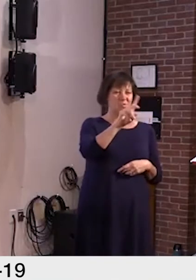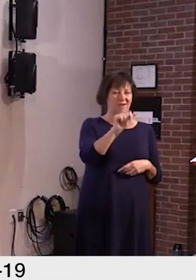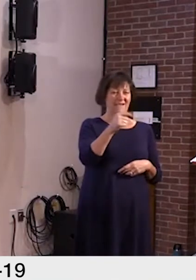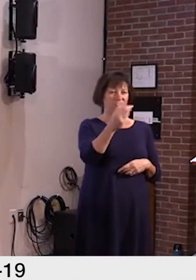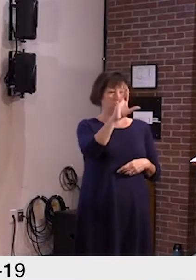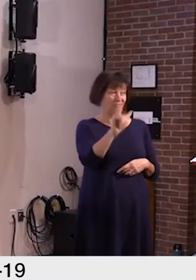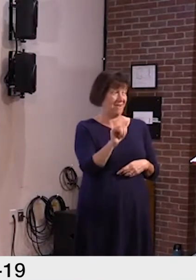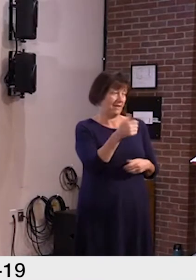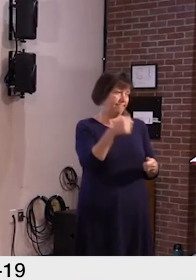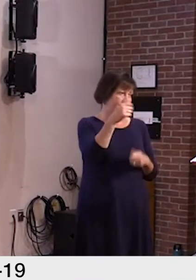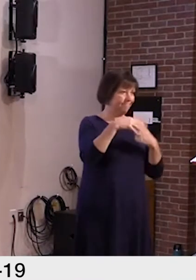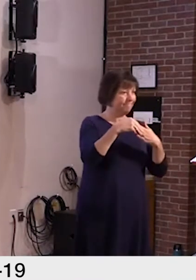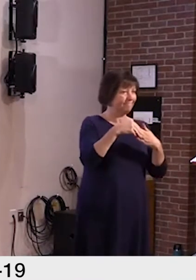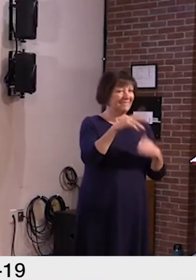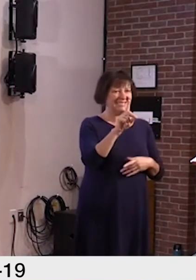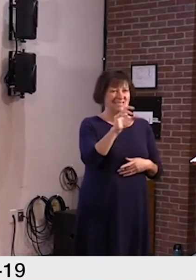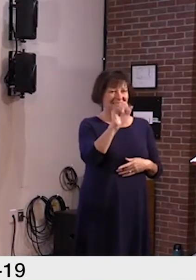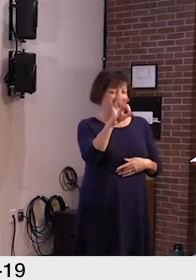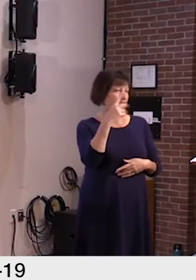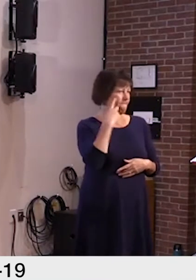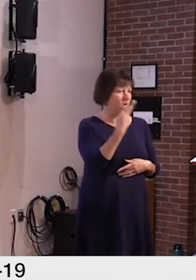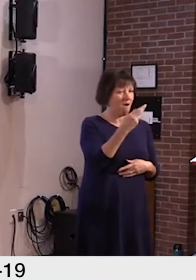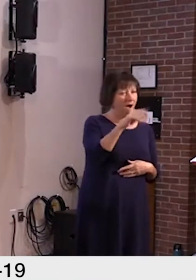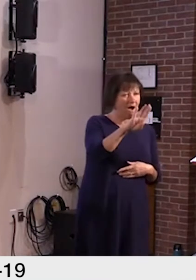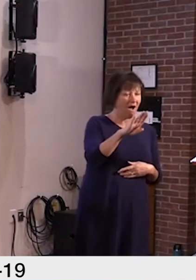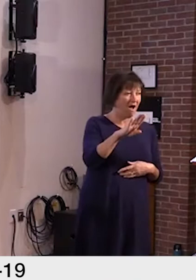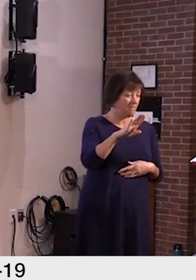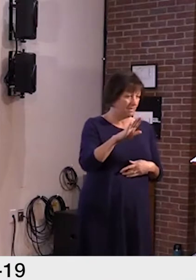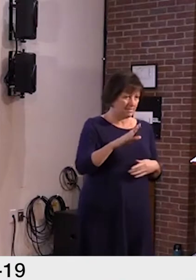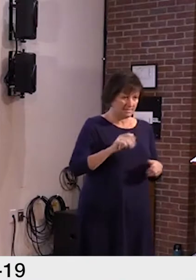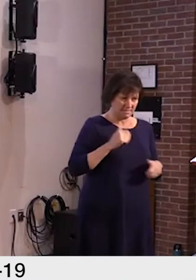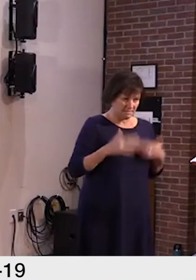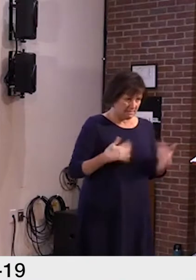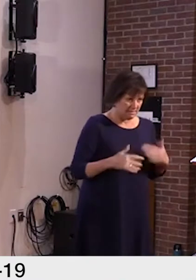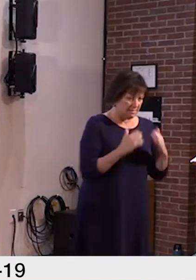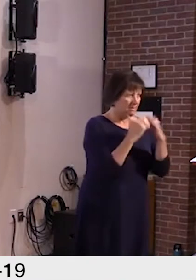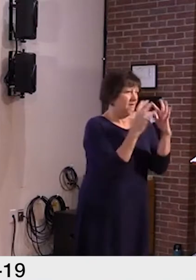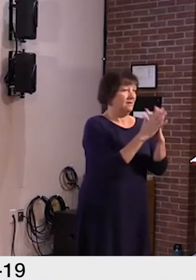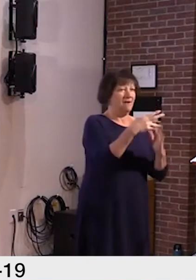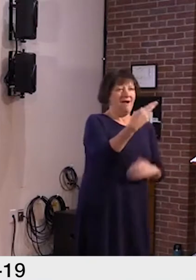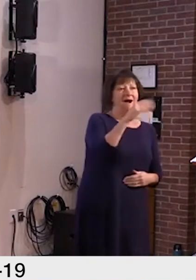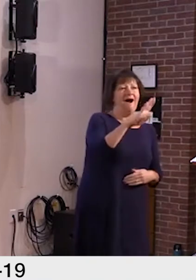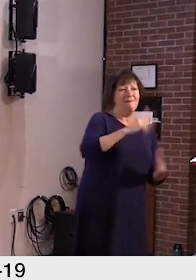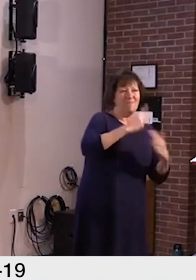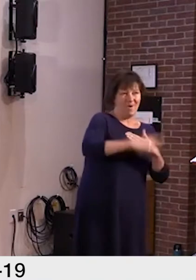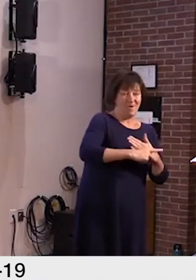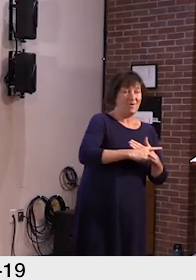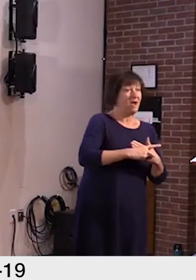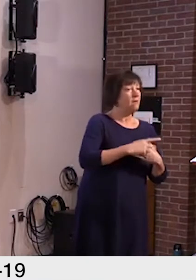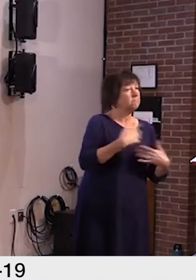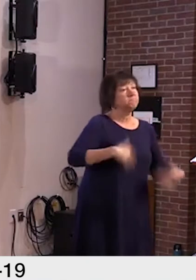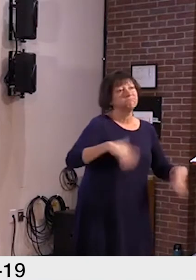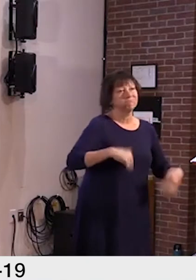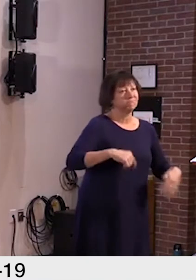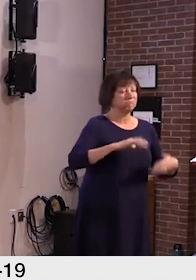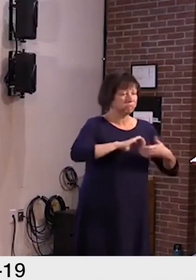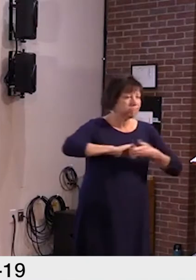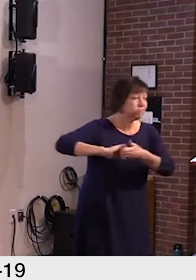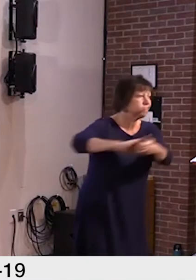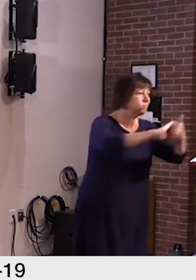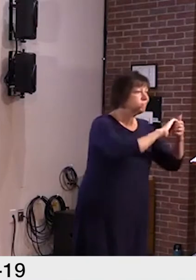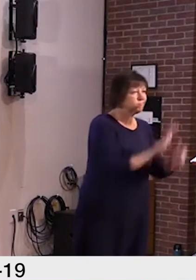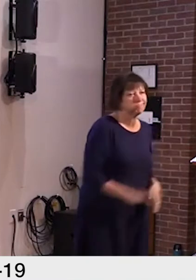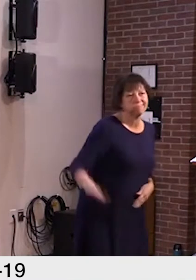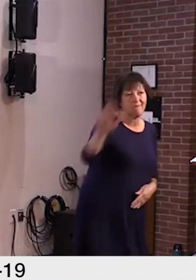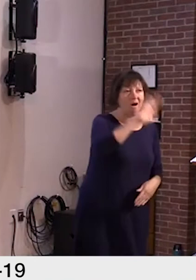for the hub project, for stepping in to develop the hub initiative and to take this on. It's truly been a collaborative effort at the state level.